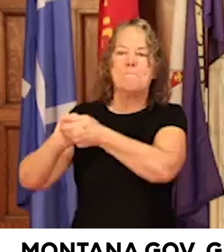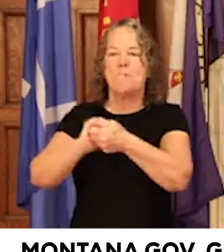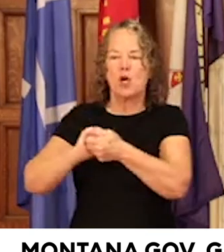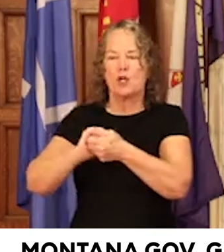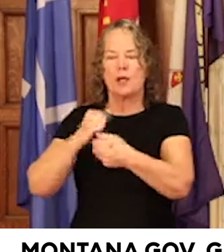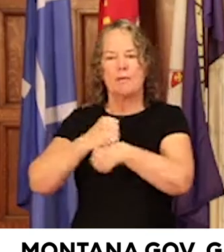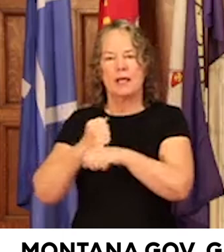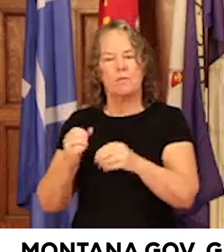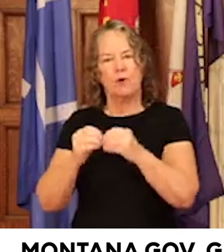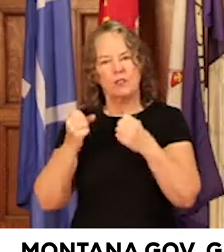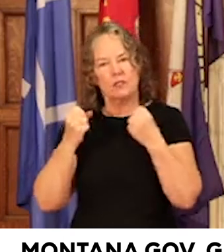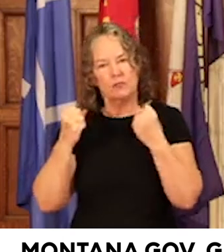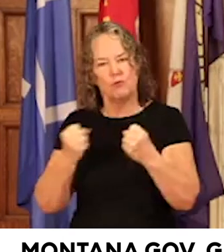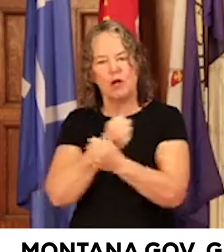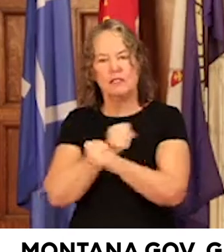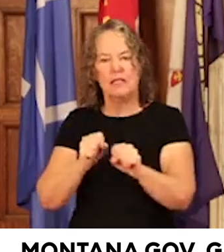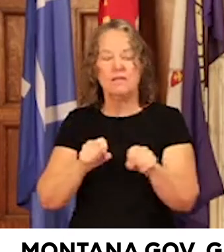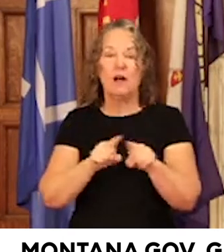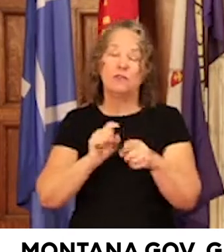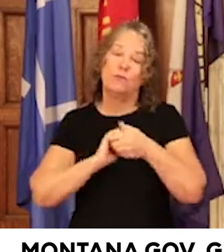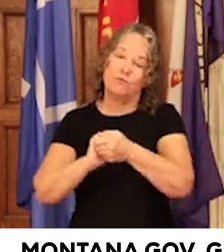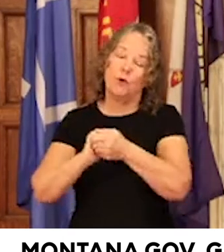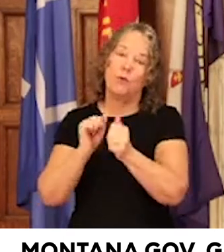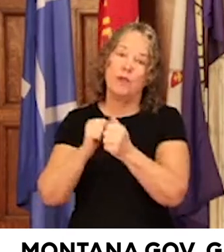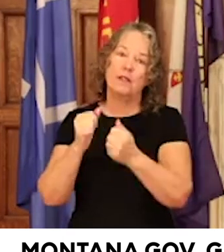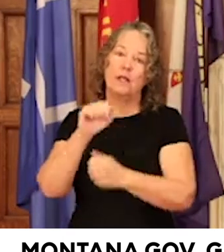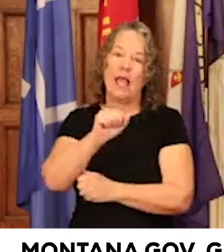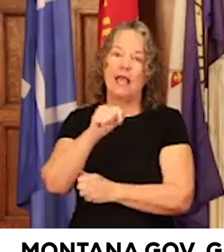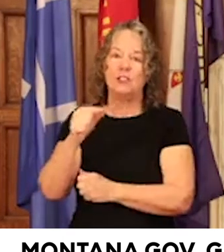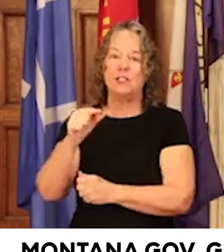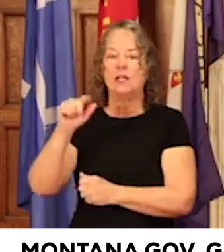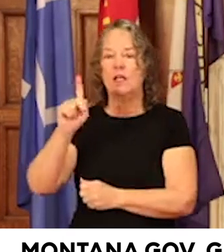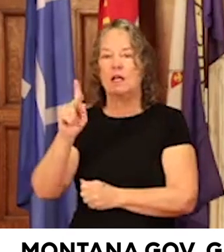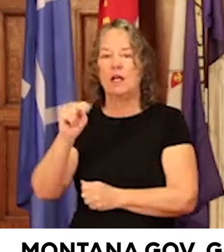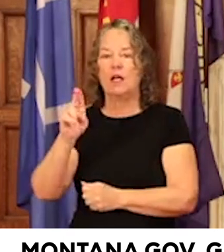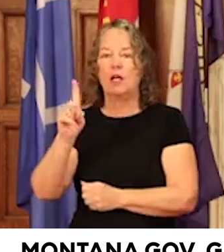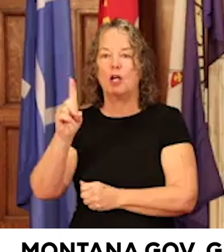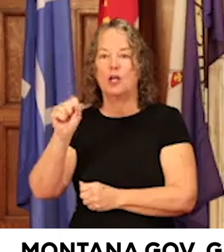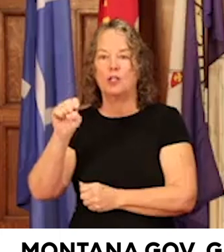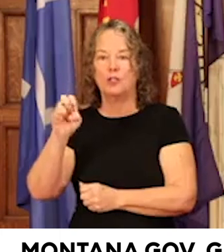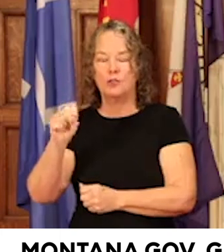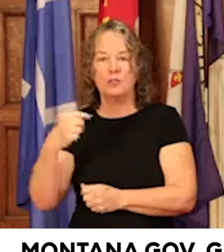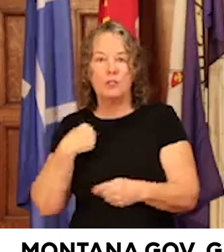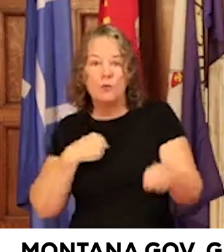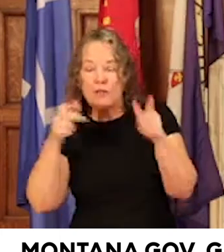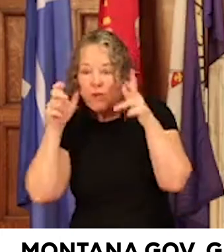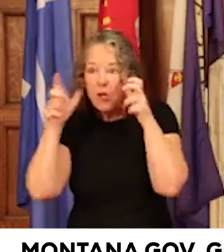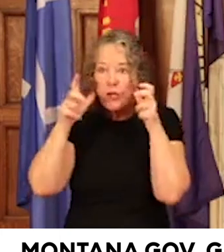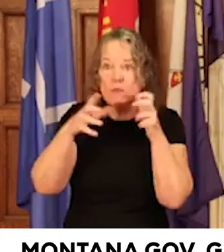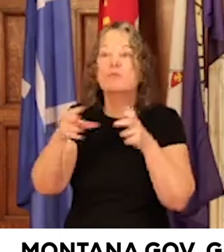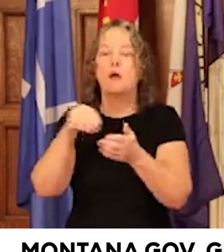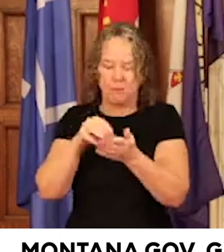We've also worked closely with Attorney General Knudsen. What we heard has informed our budget for Montana families.